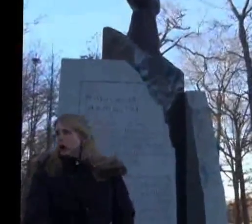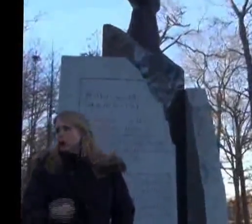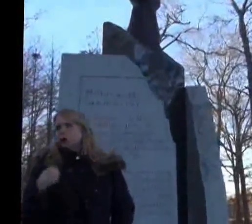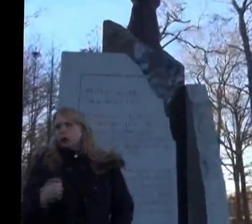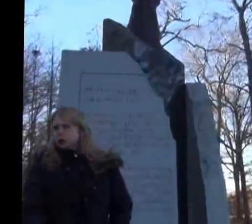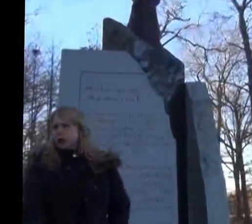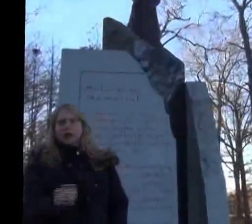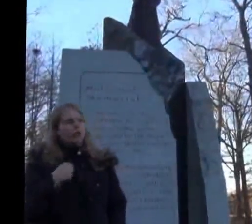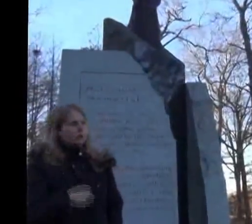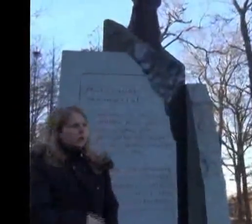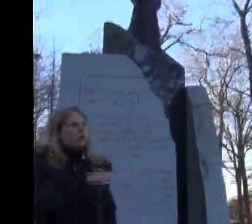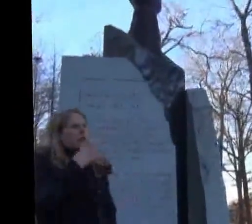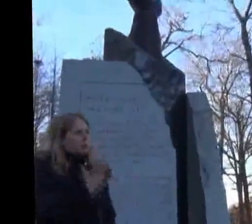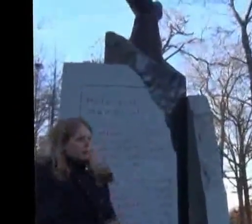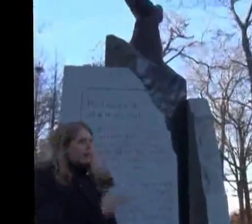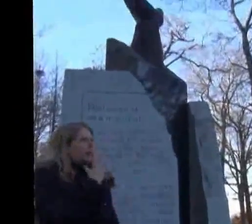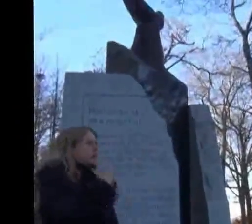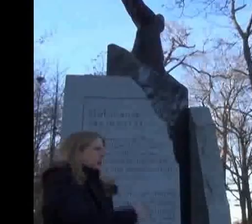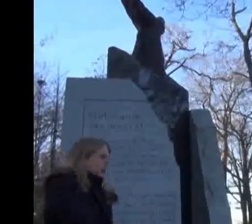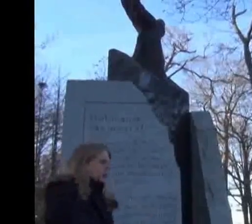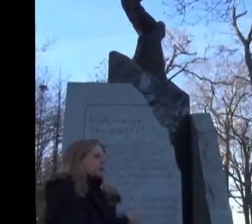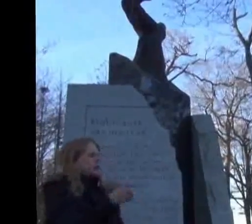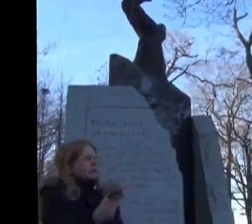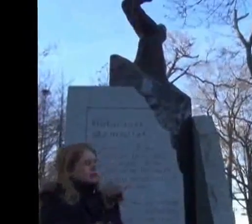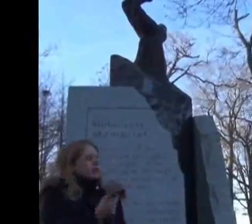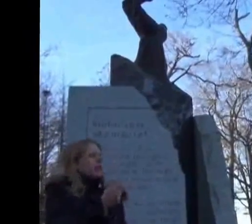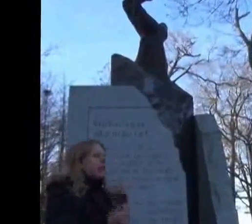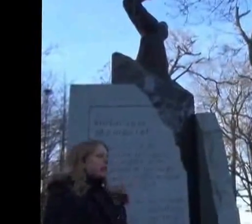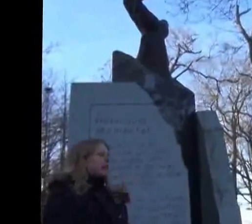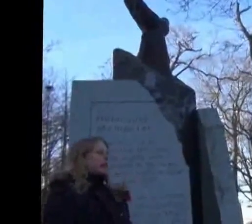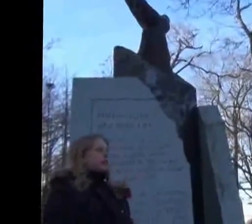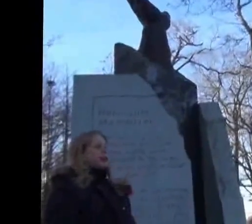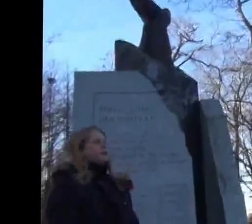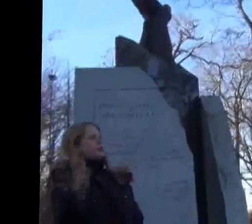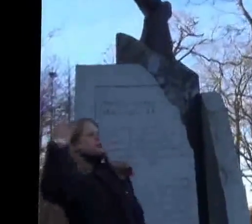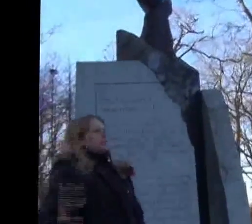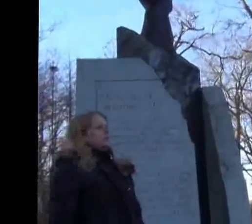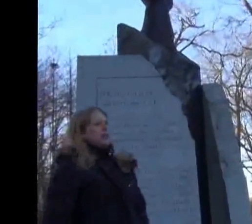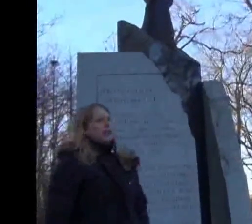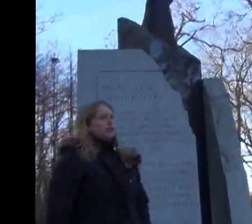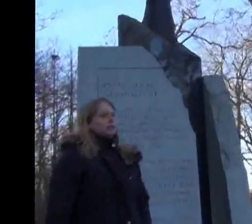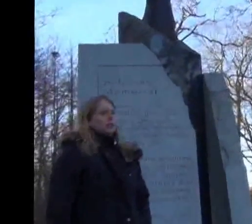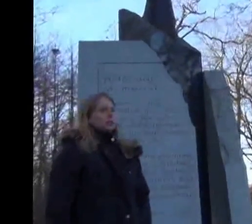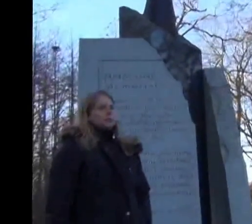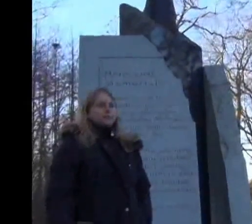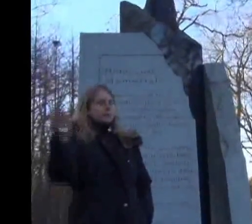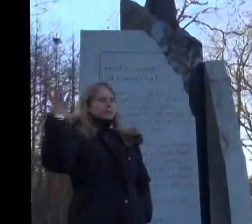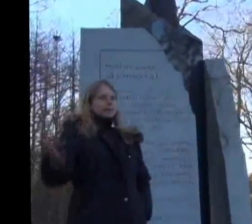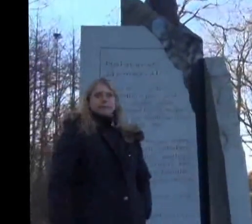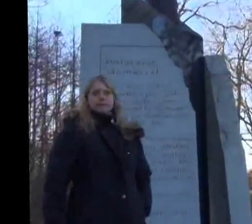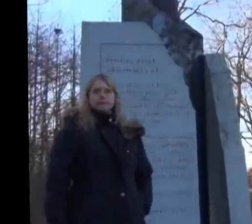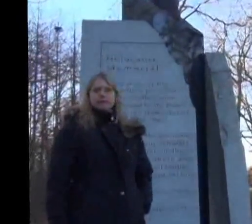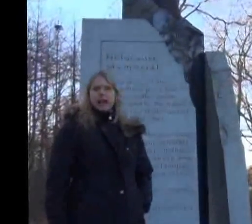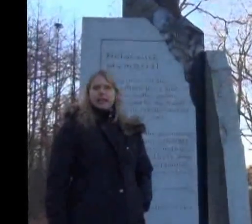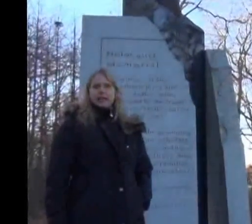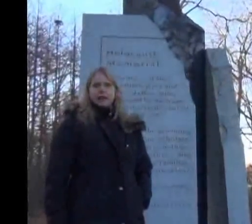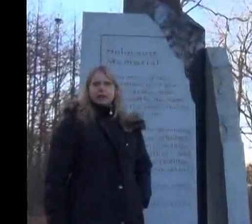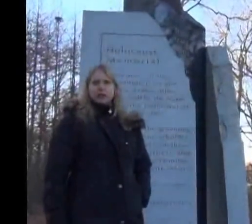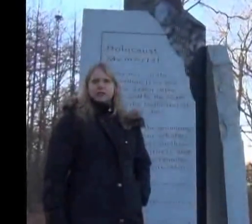are you? Are you done? Are you done? How's the hand? What are you doing? And I finally just had to say, I can't finish it.